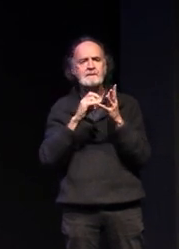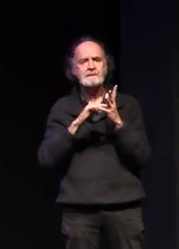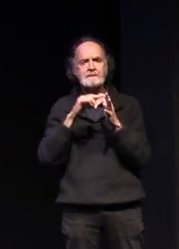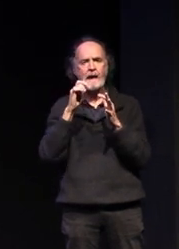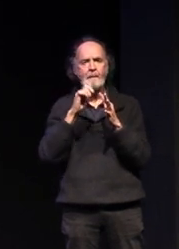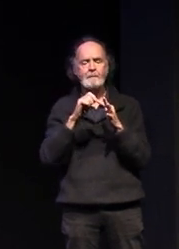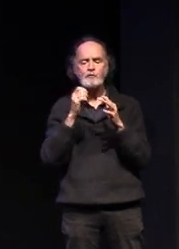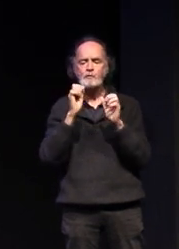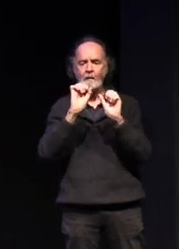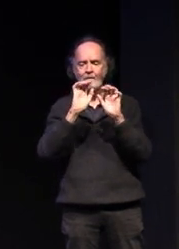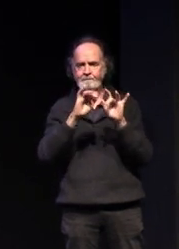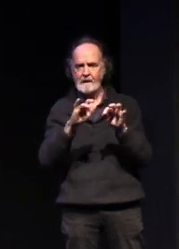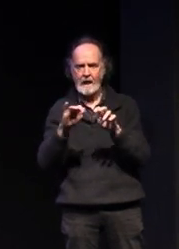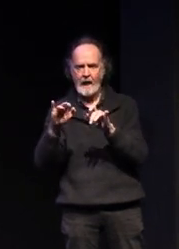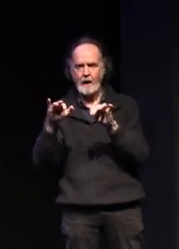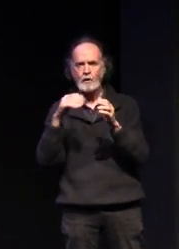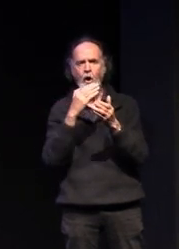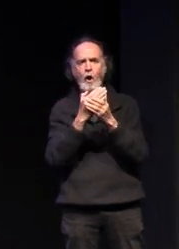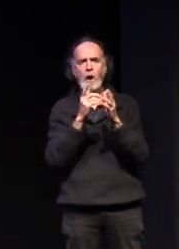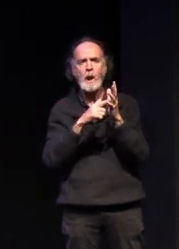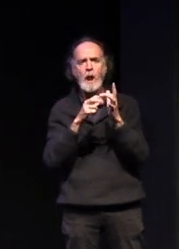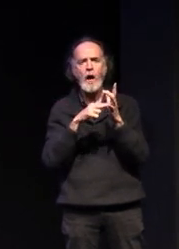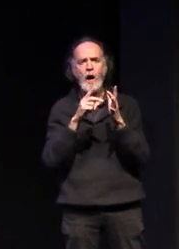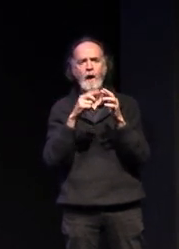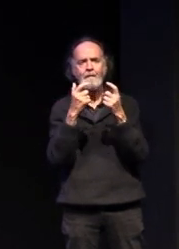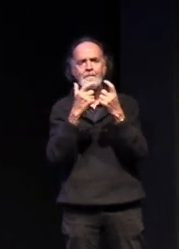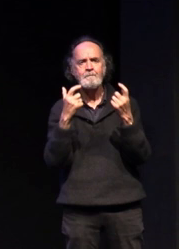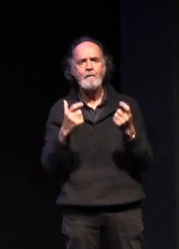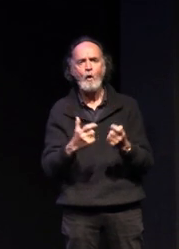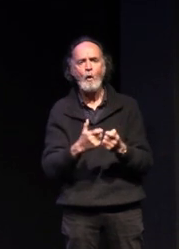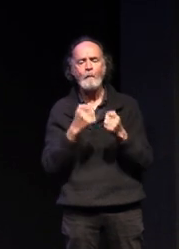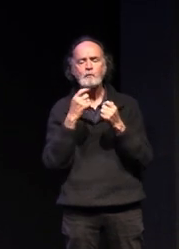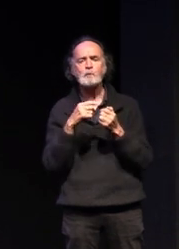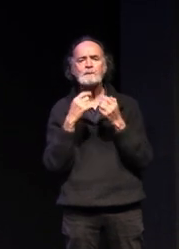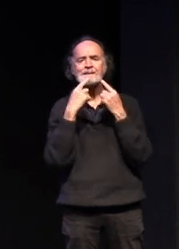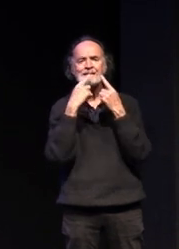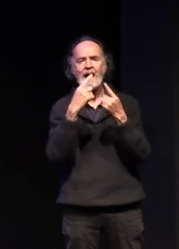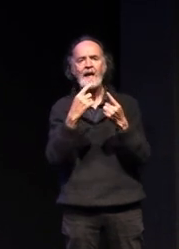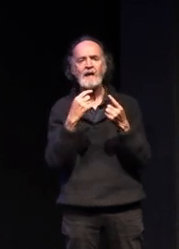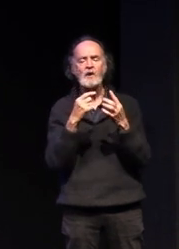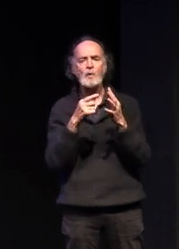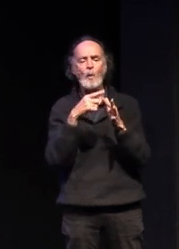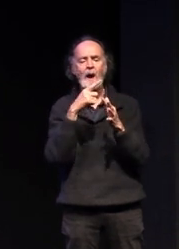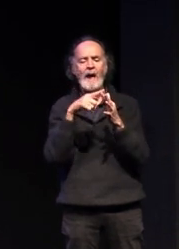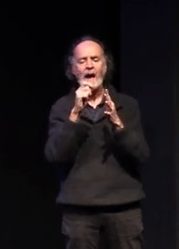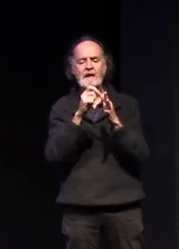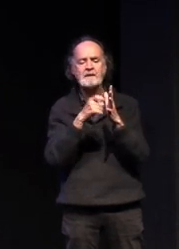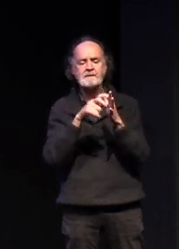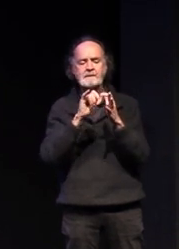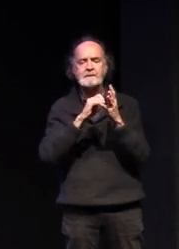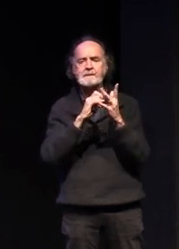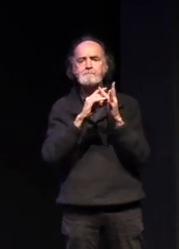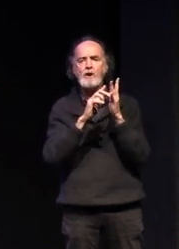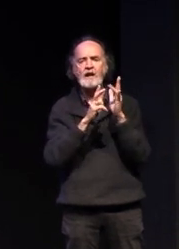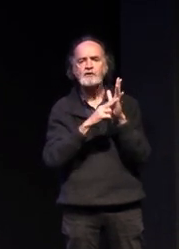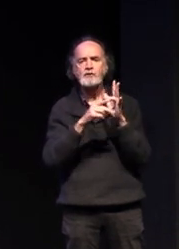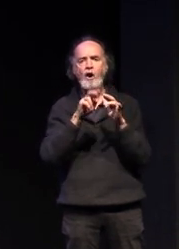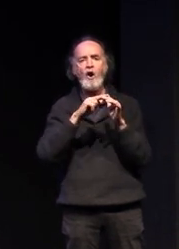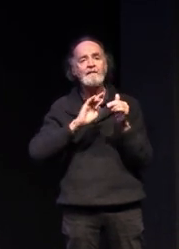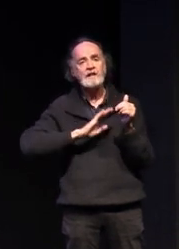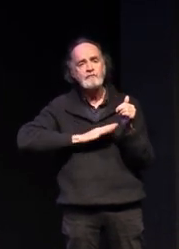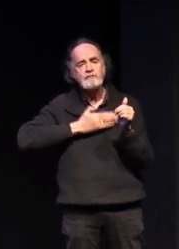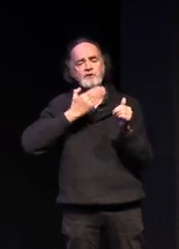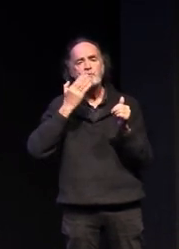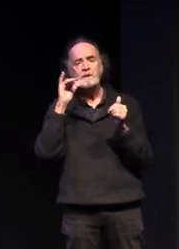an online form a very basic form to put an expression of interest for enrollment and then following that form uh completing that